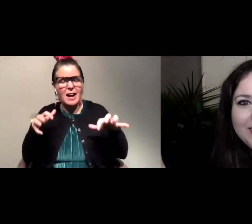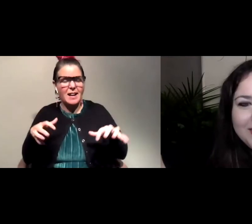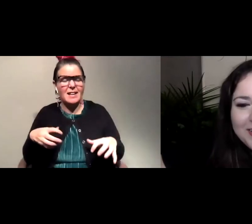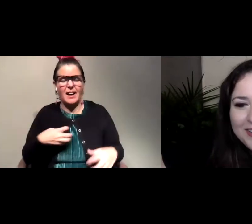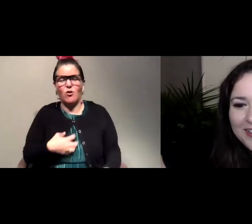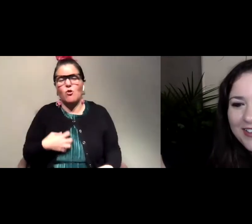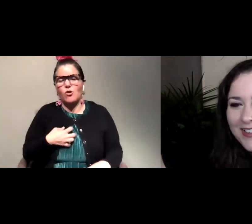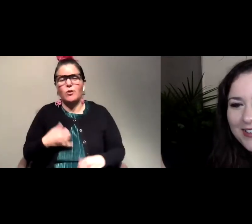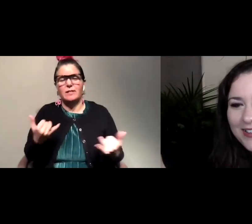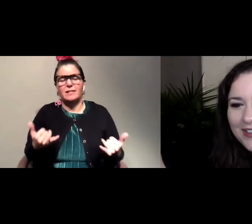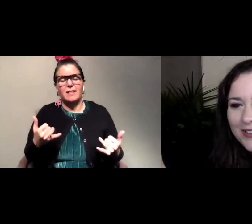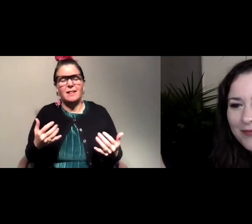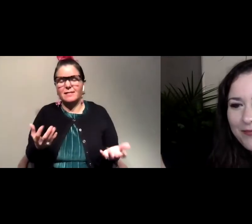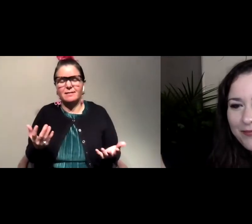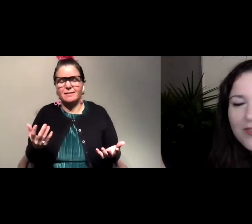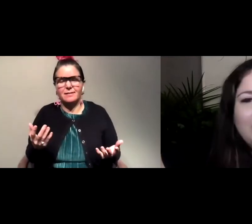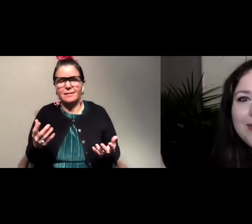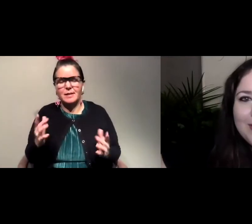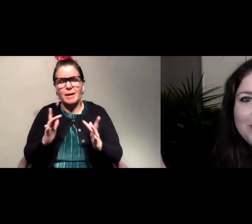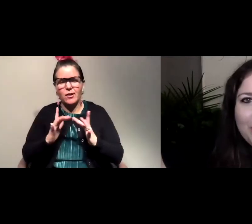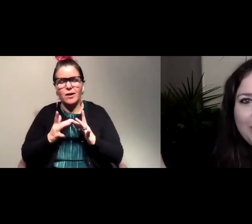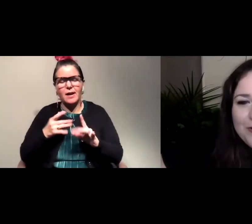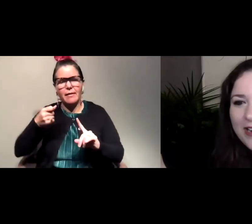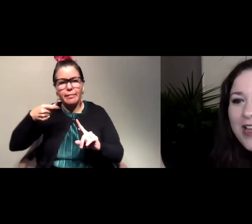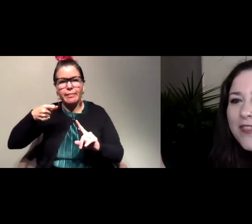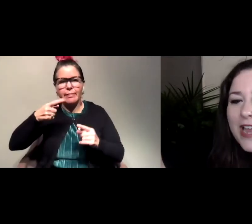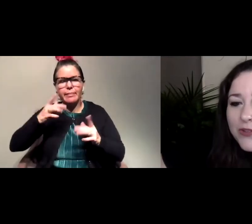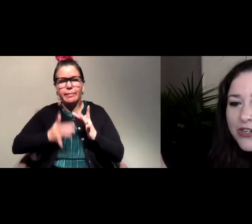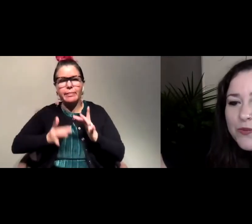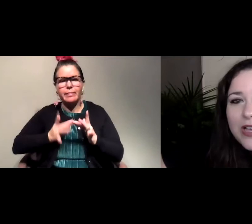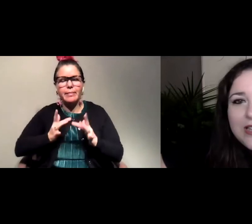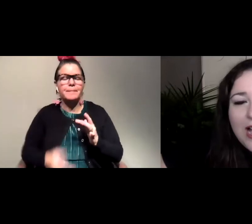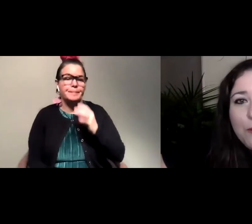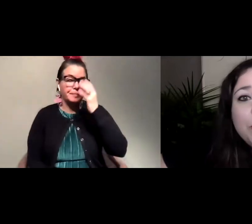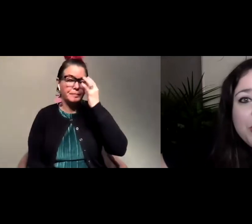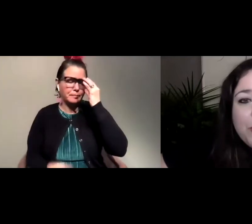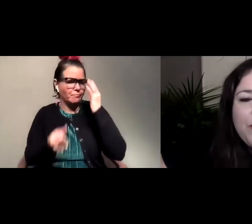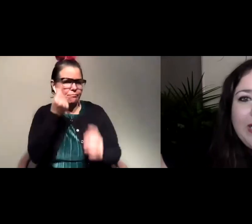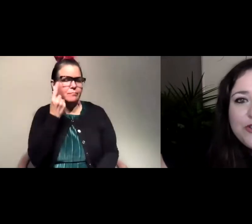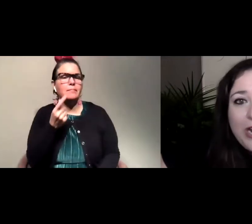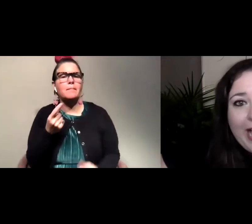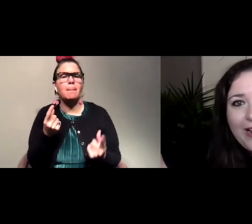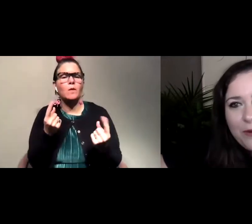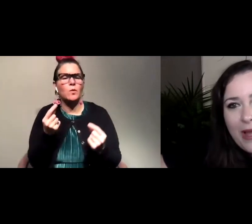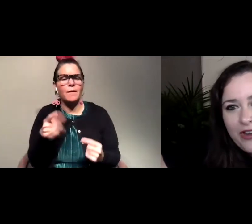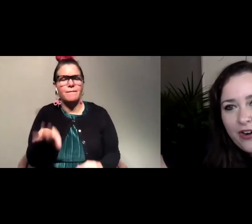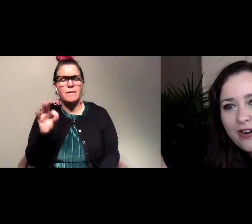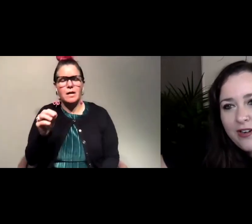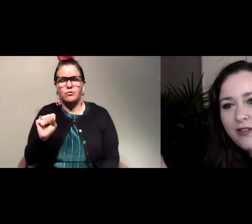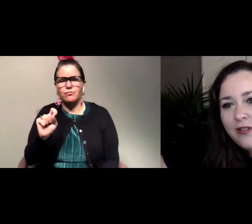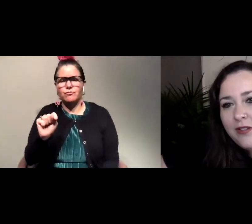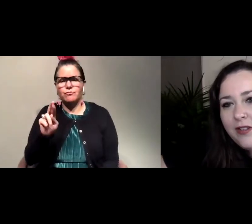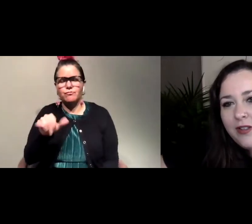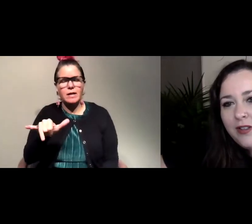and sometimes that makes my internet go in and out. I totally understand. The next question was, what do we do if we find a stray cat in our backyard?